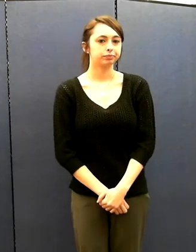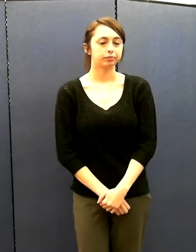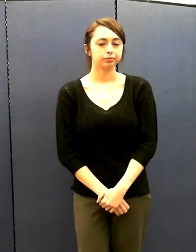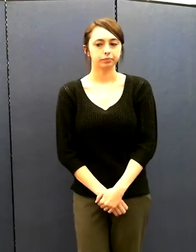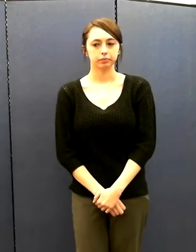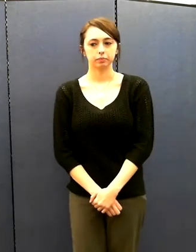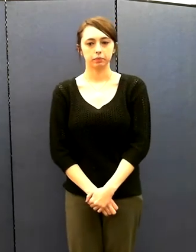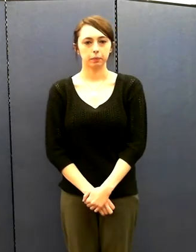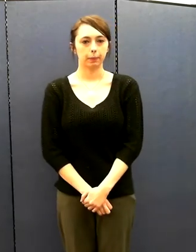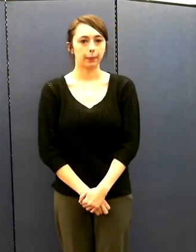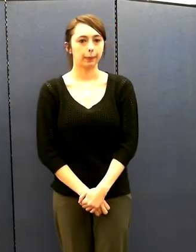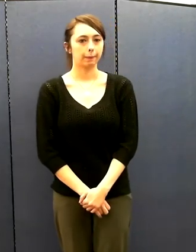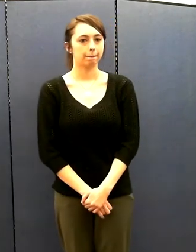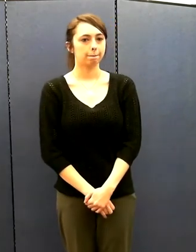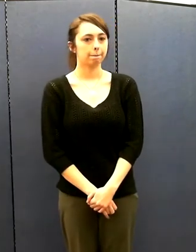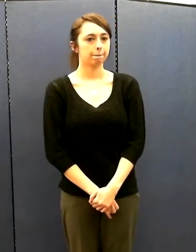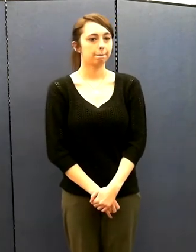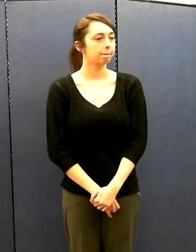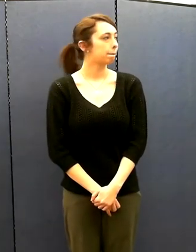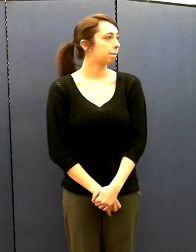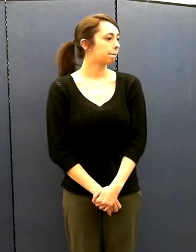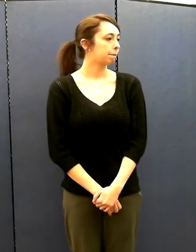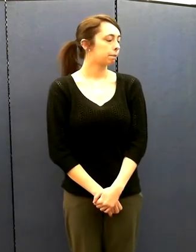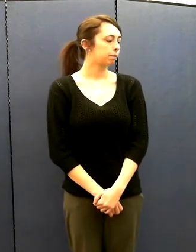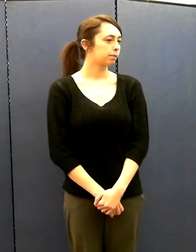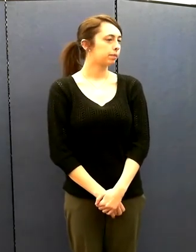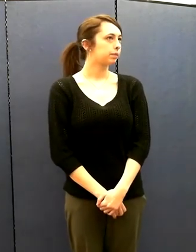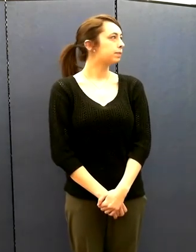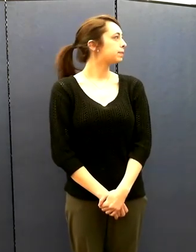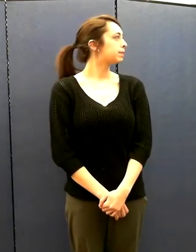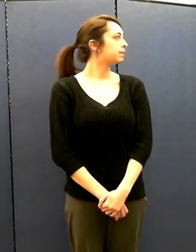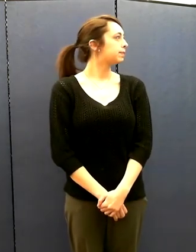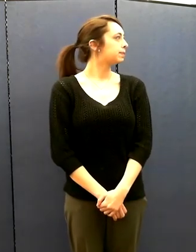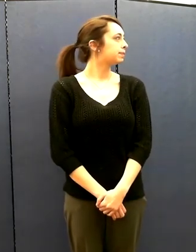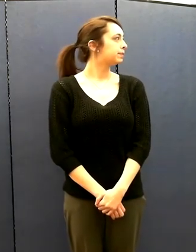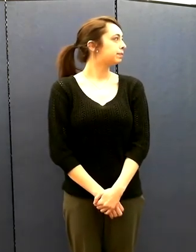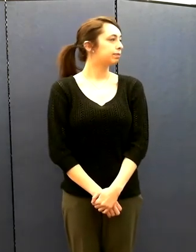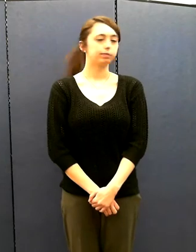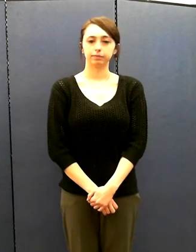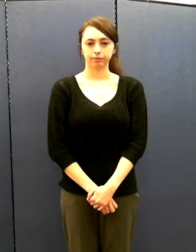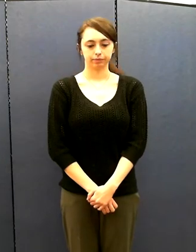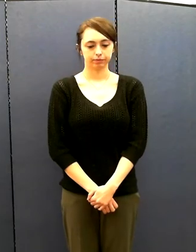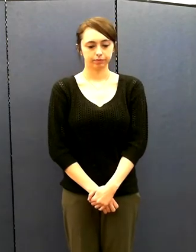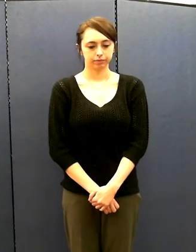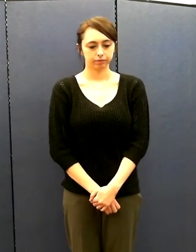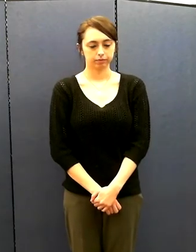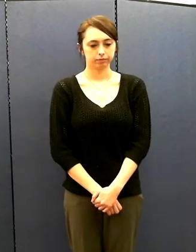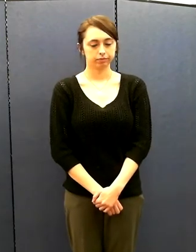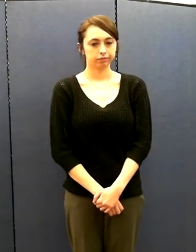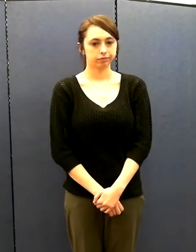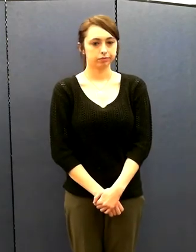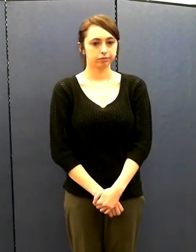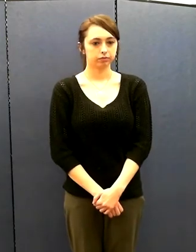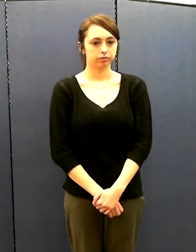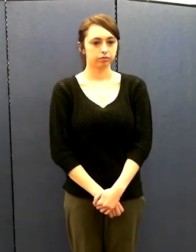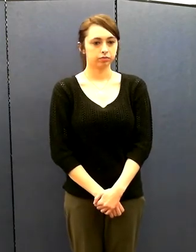When we think about factors, there are items like maybe the sun is setting so light isn't real good.